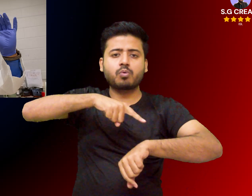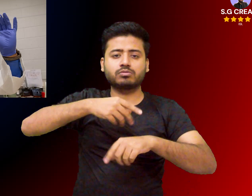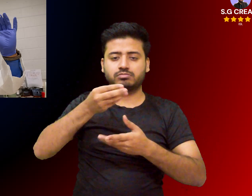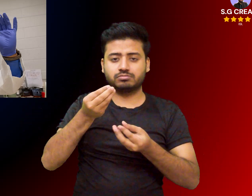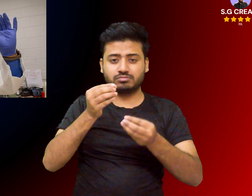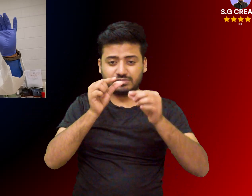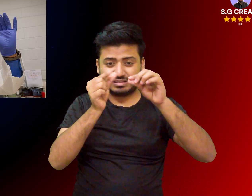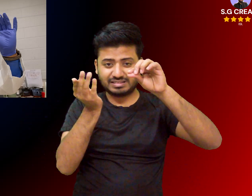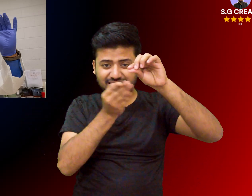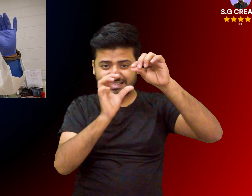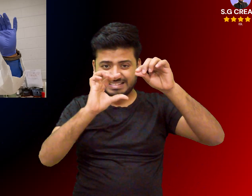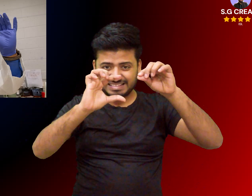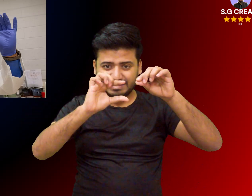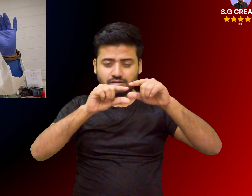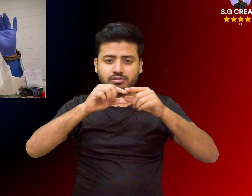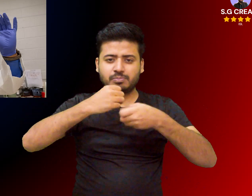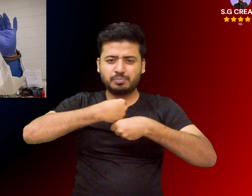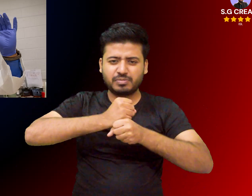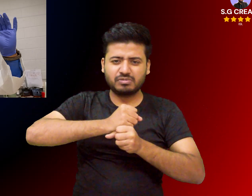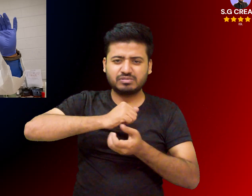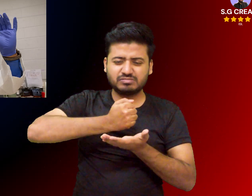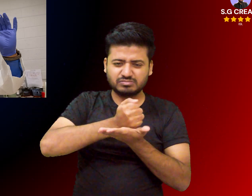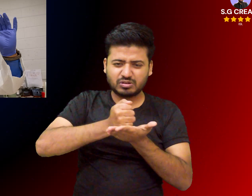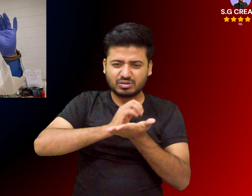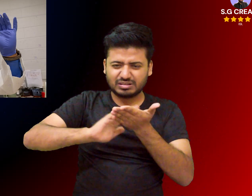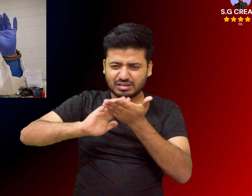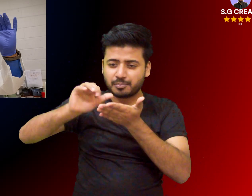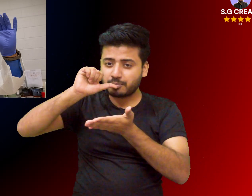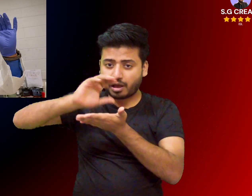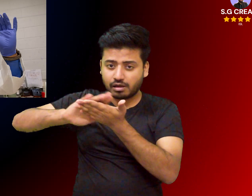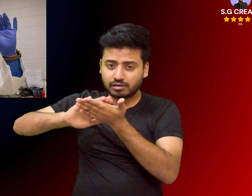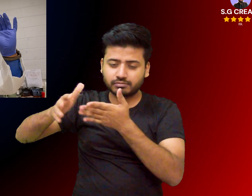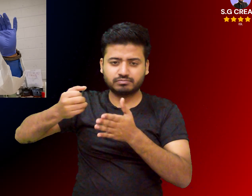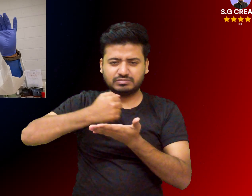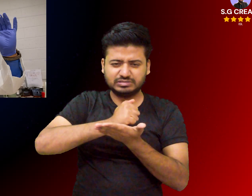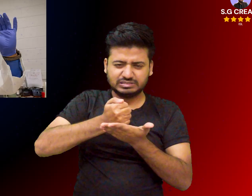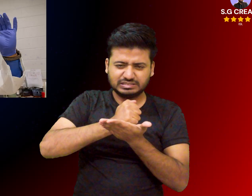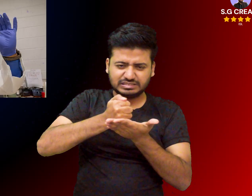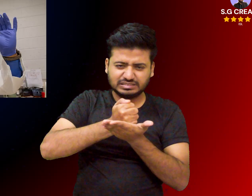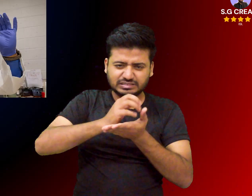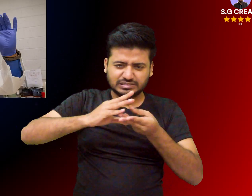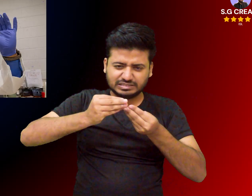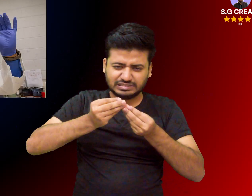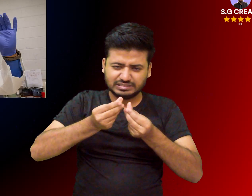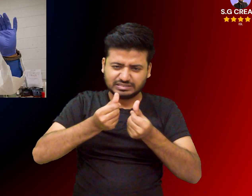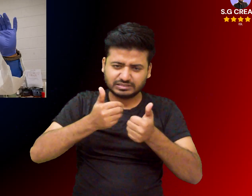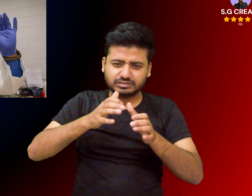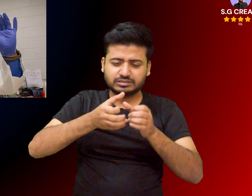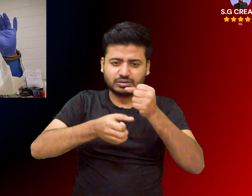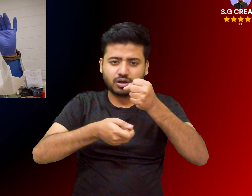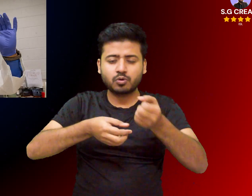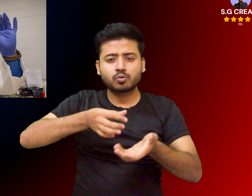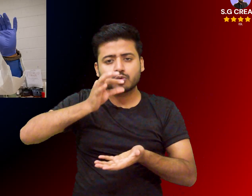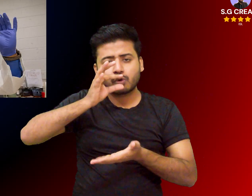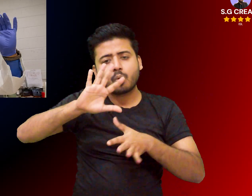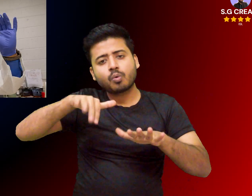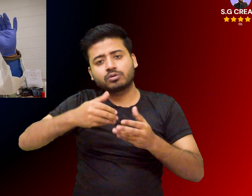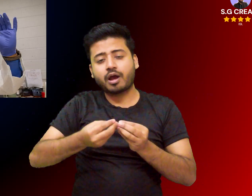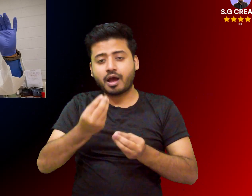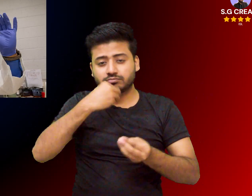or fresh root pieces to a saucepan with one cup of water bring to a boil then reduce heat and simmer for 15 to 20